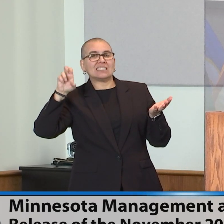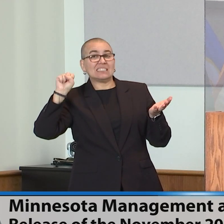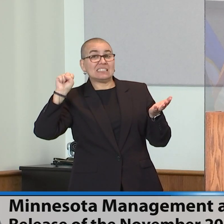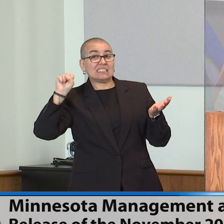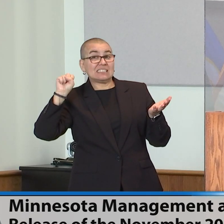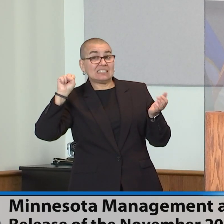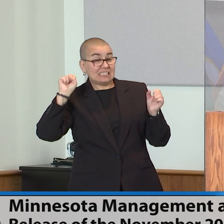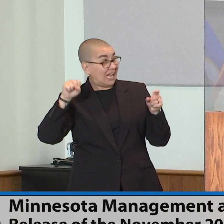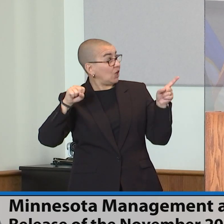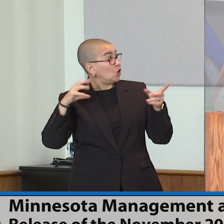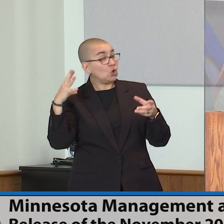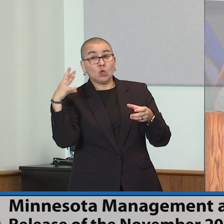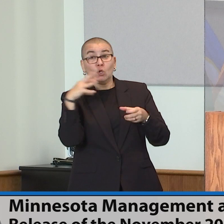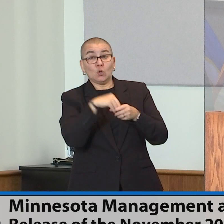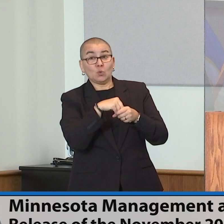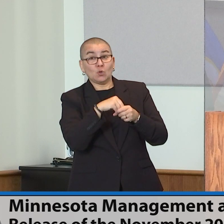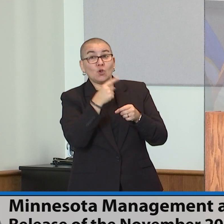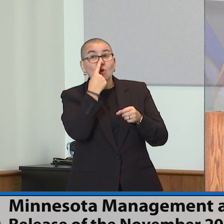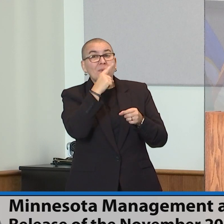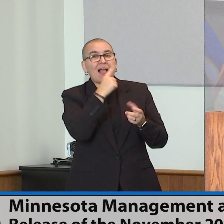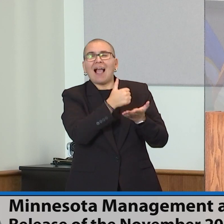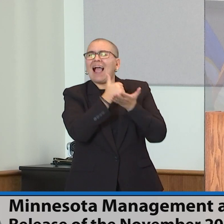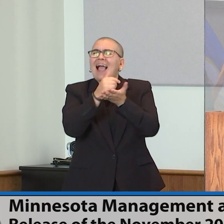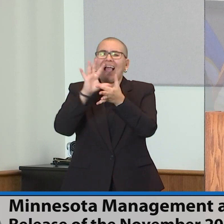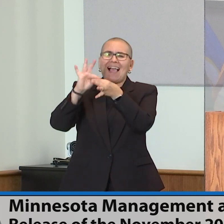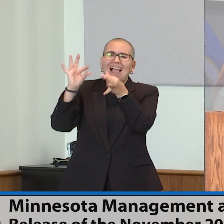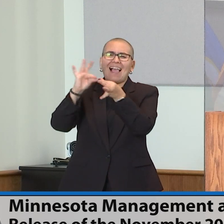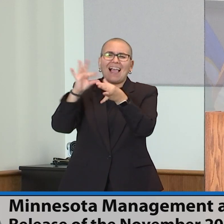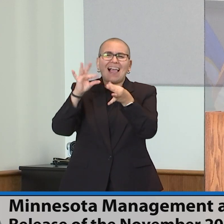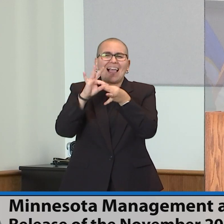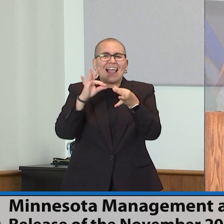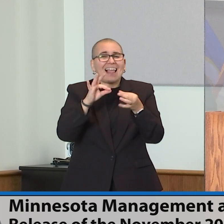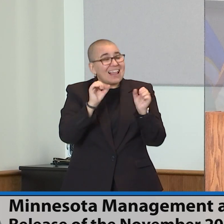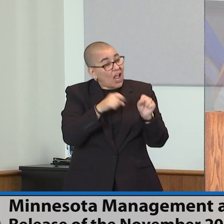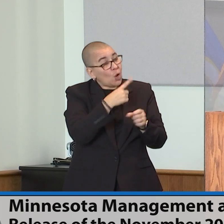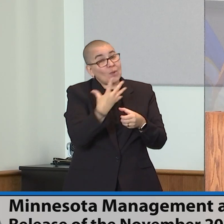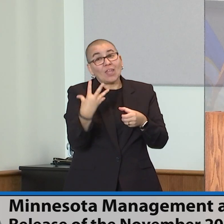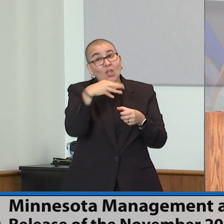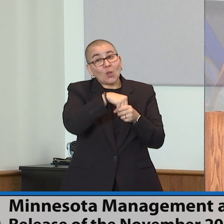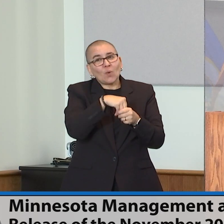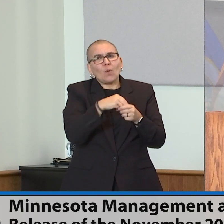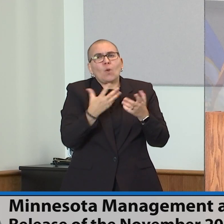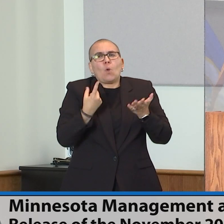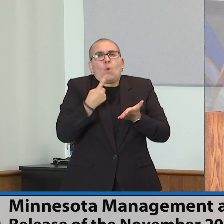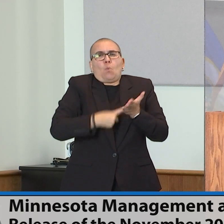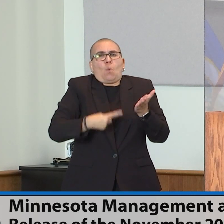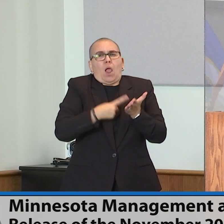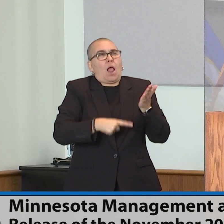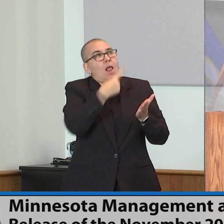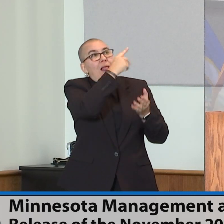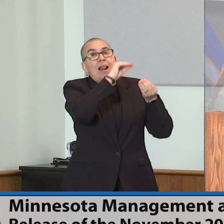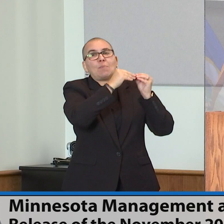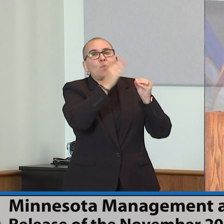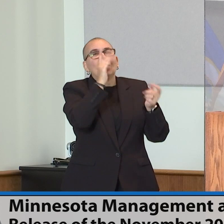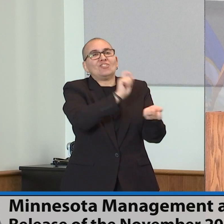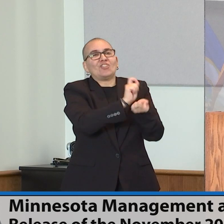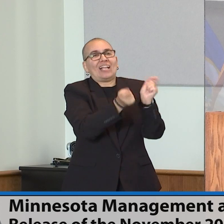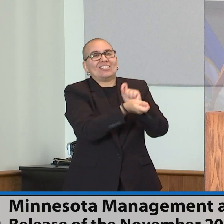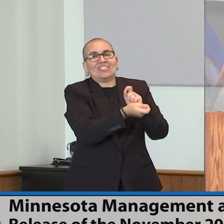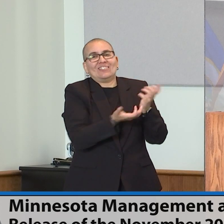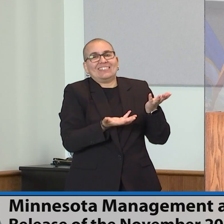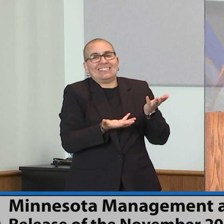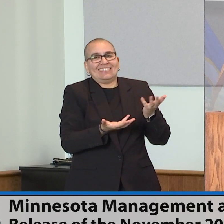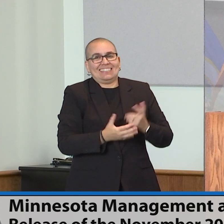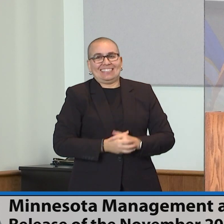showing the impact of inflation and what the surplus would actually be if we were fully accounting for inflation. Thank you. Yes, I shouldn't play poker. appreciate the